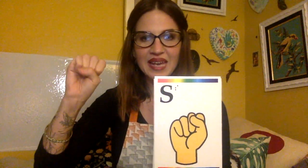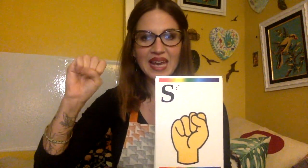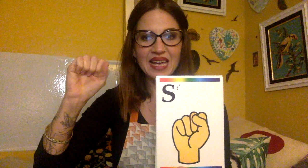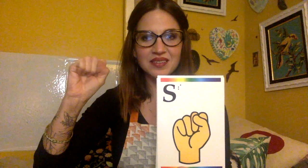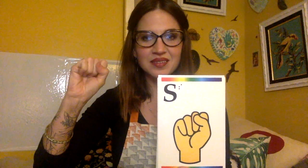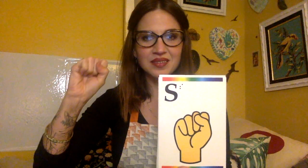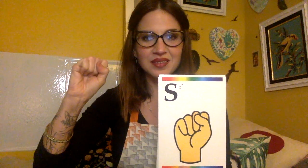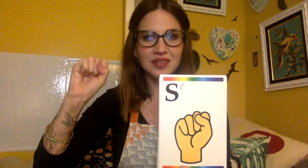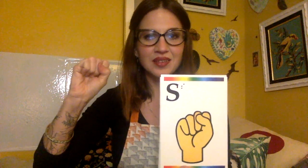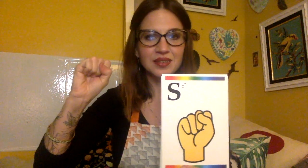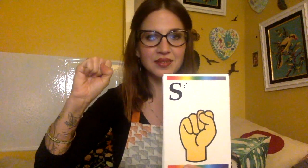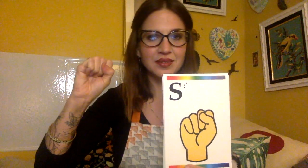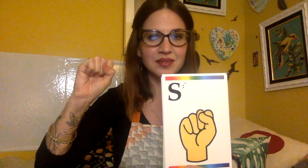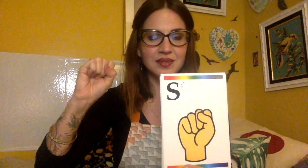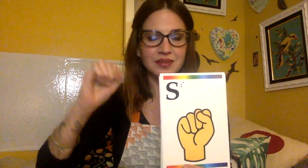S, sss.